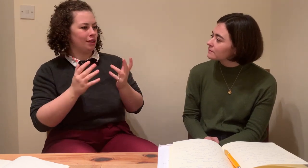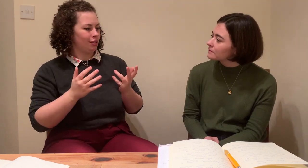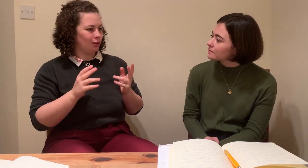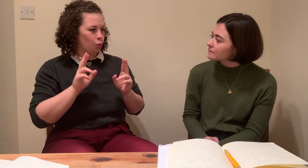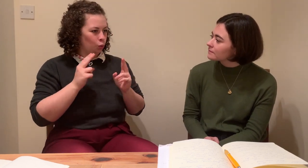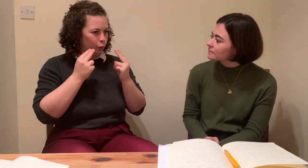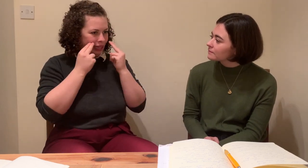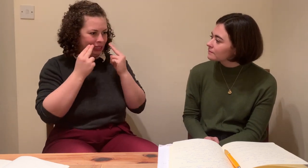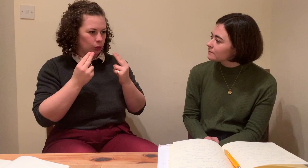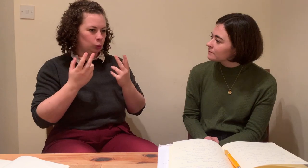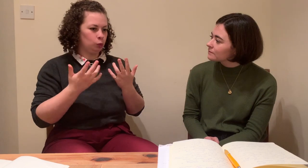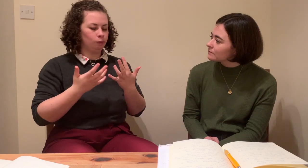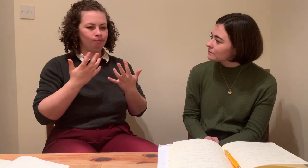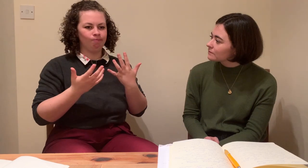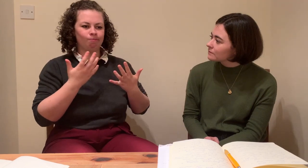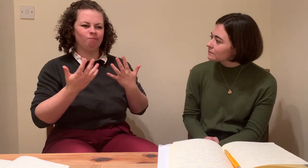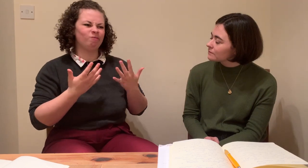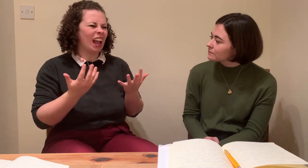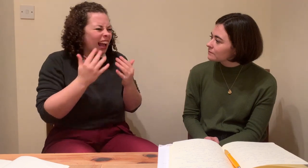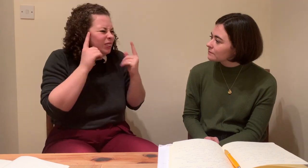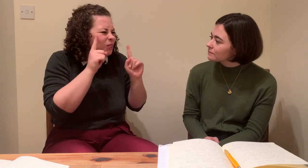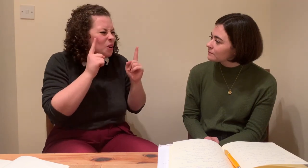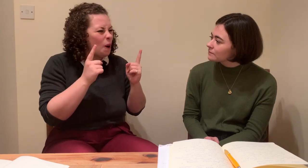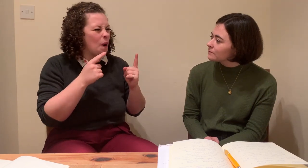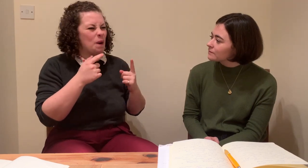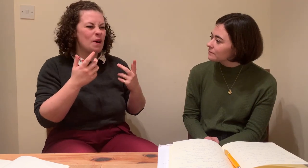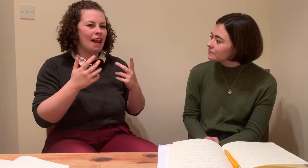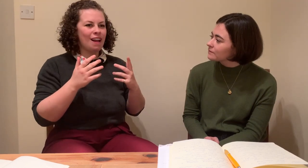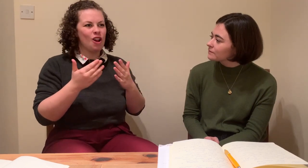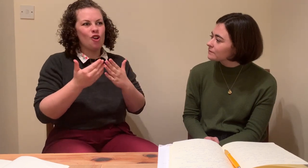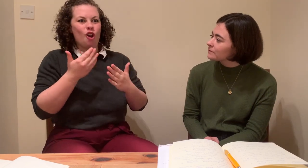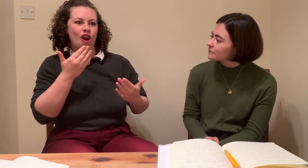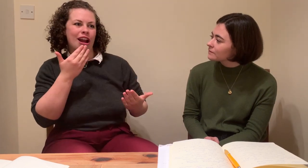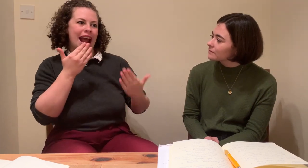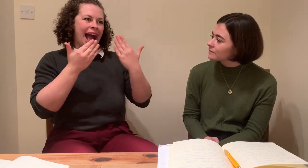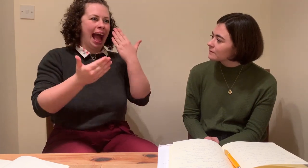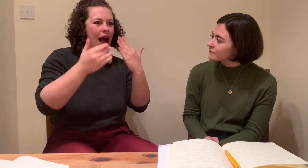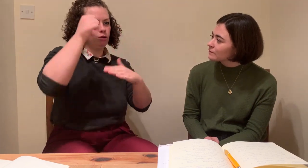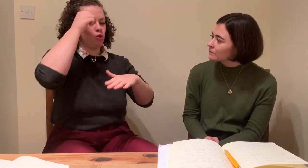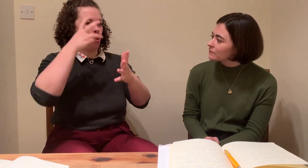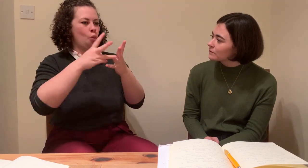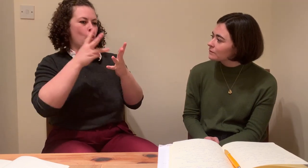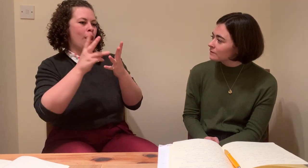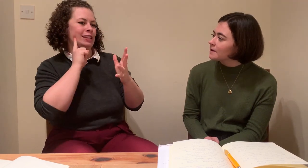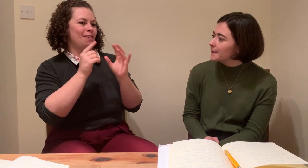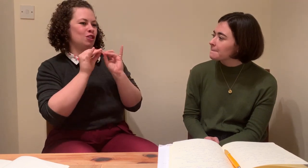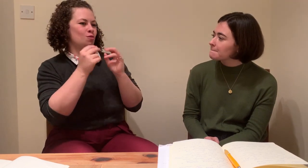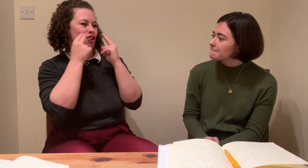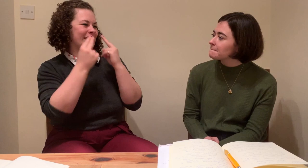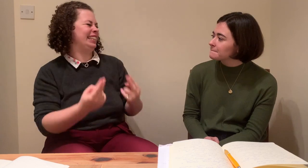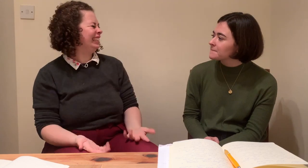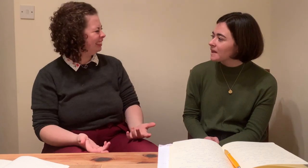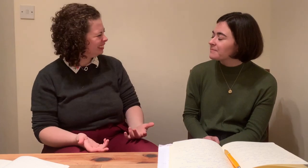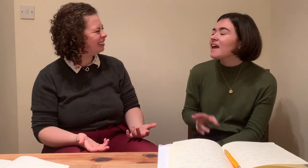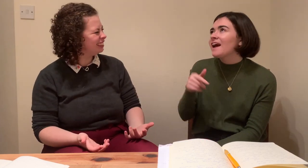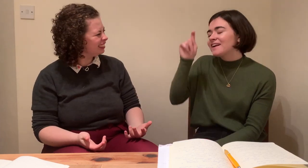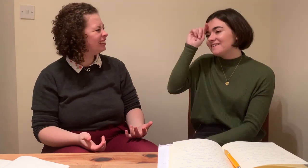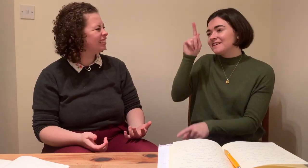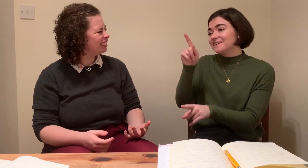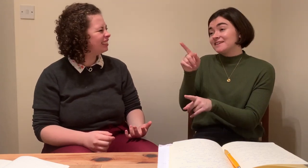just from an experience that I had, I was interpreting on a training course, and there was a few deaf people there that were on the course. And, you know, there was a lot of very technical knowledge and